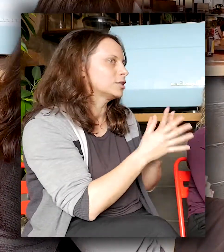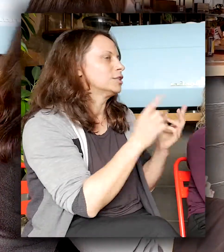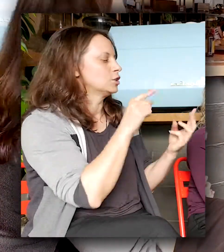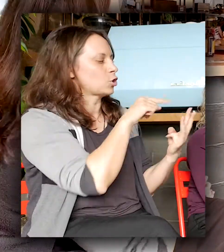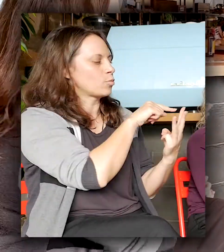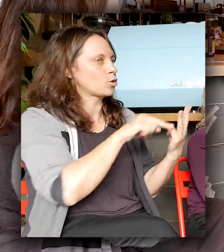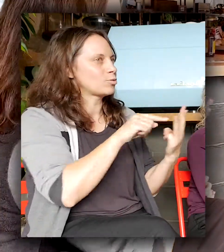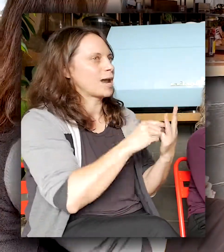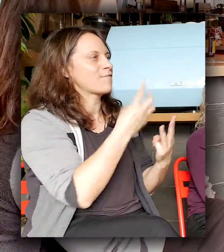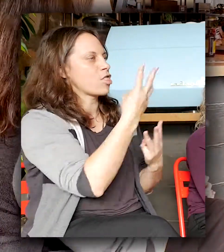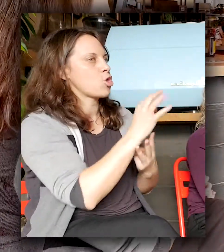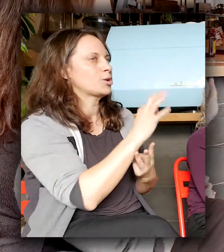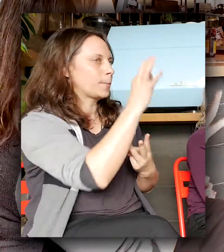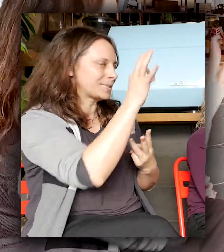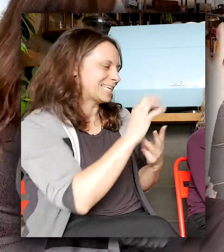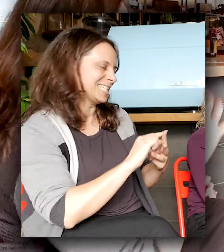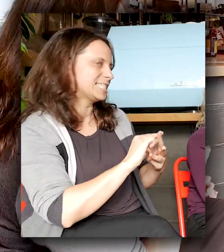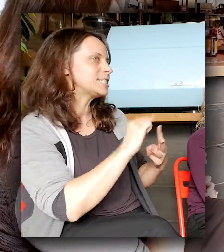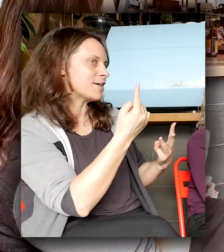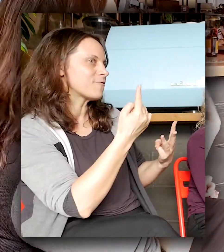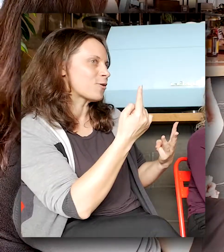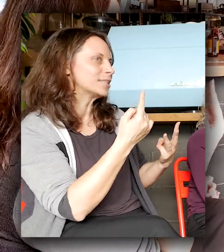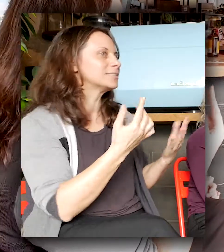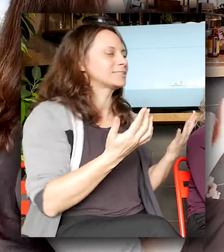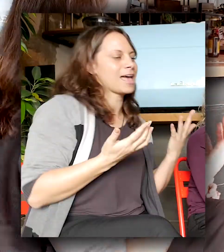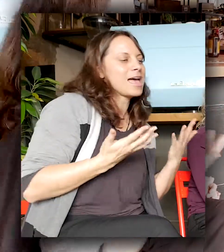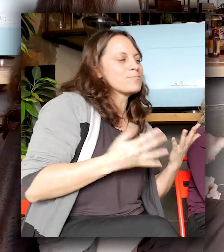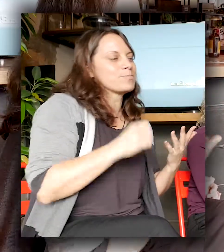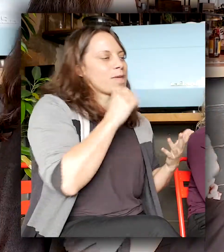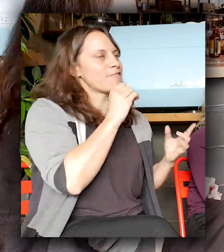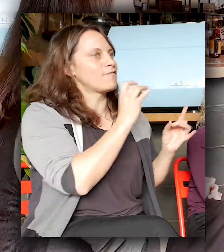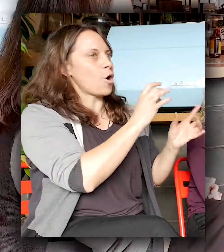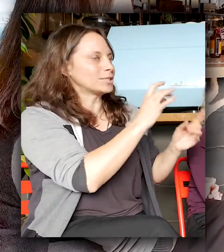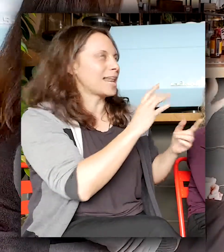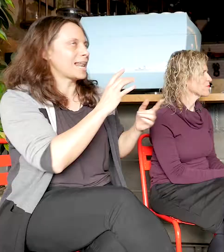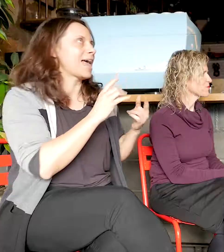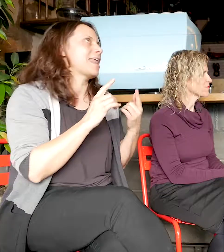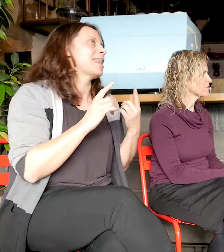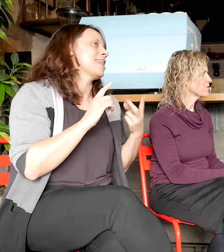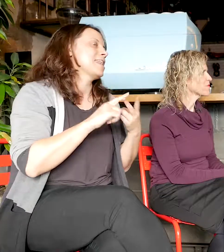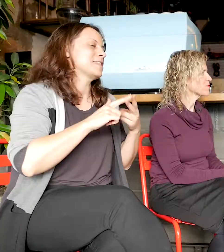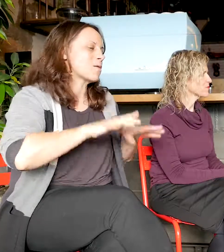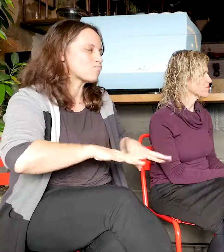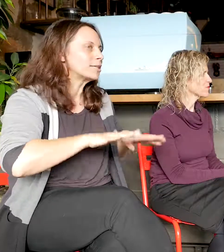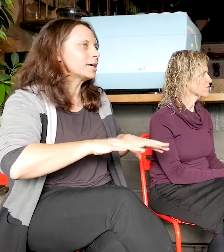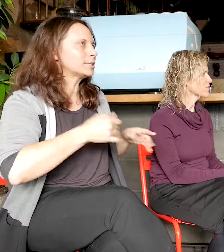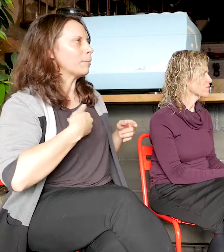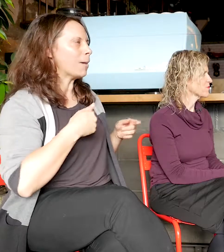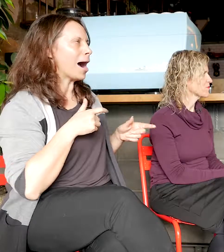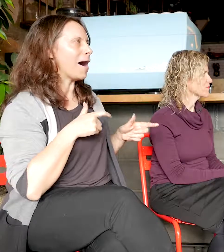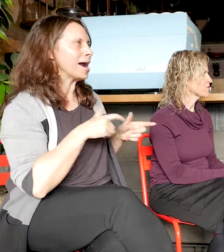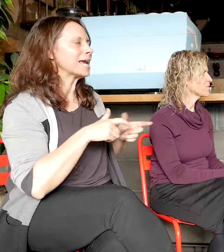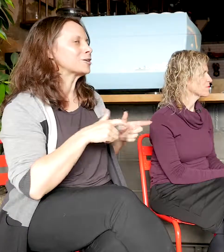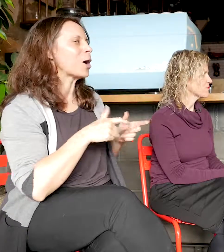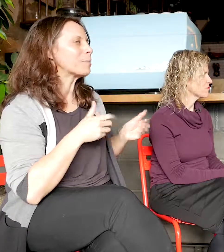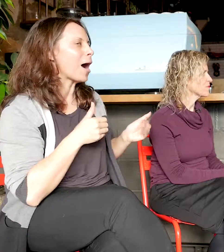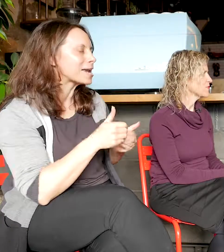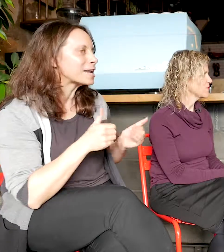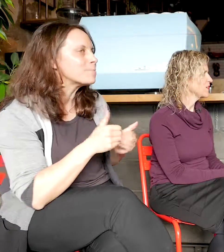those three languages. Okay. So I'd probably cope okay with Auslan, Australian sign language and British sign language. But no, wouldn't say I'm fluent in any other sign